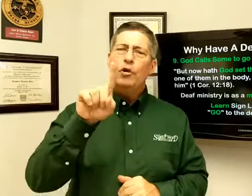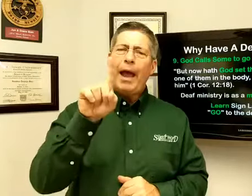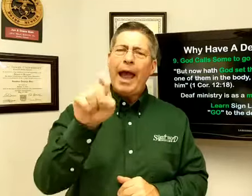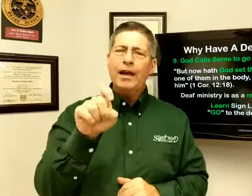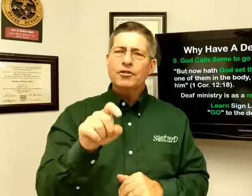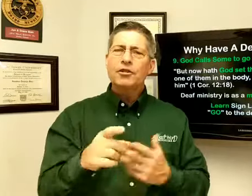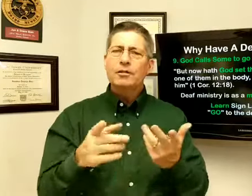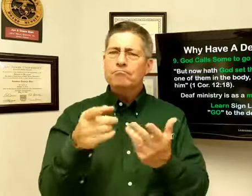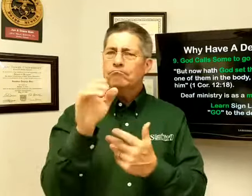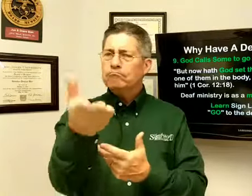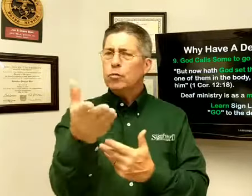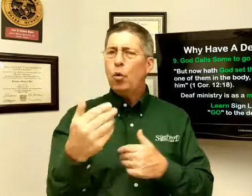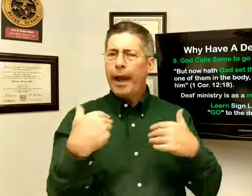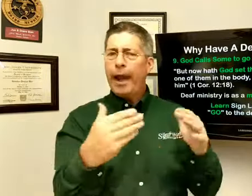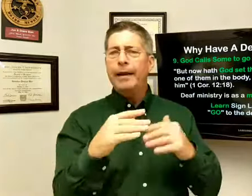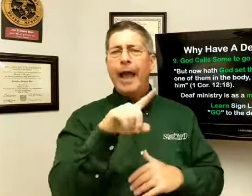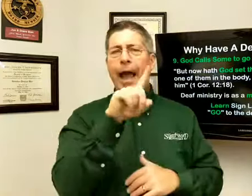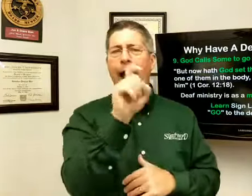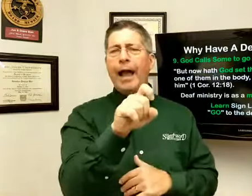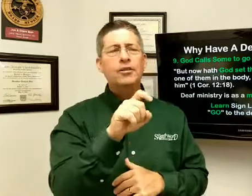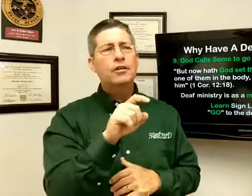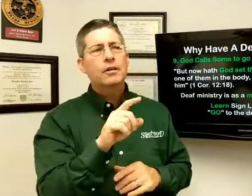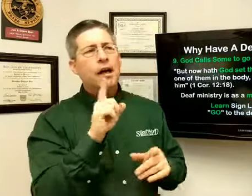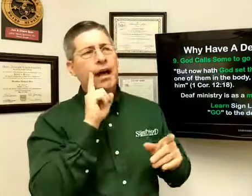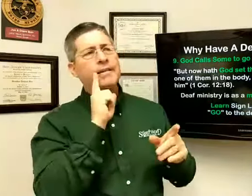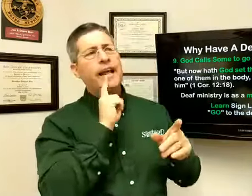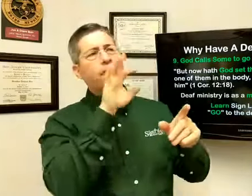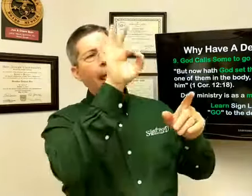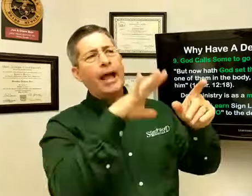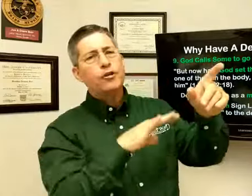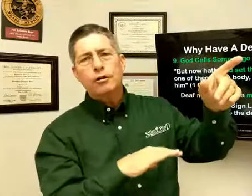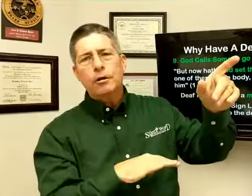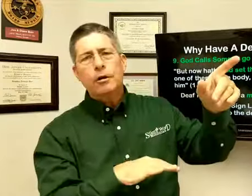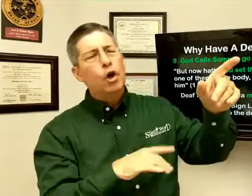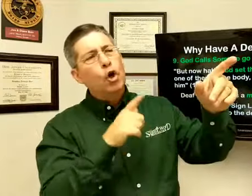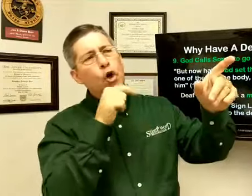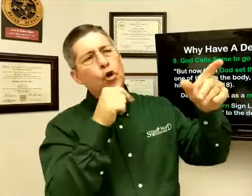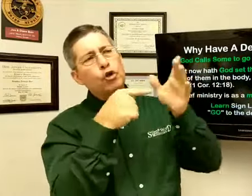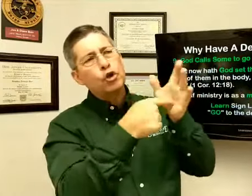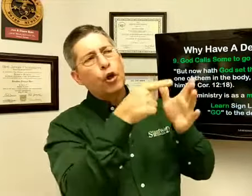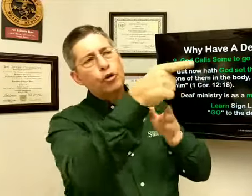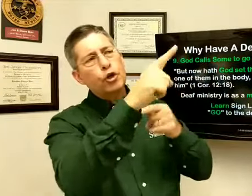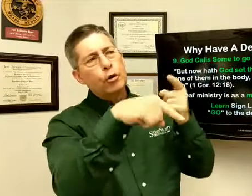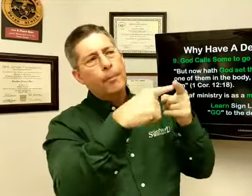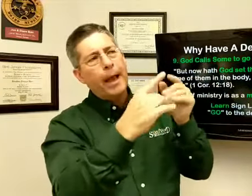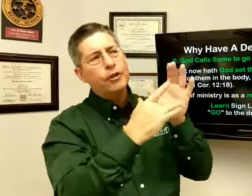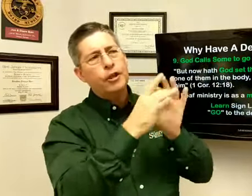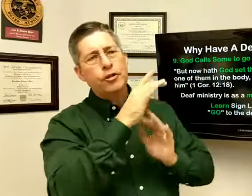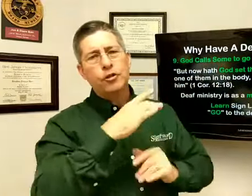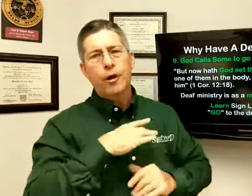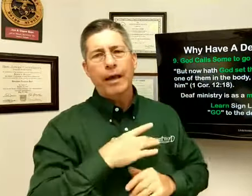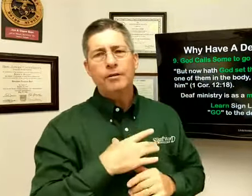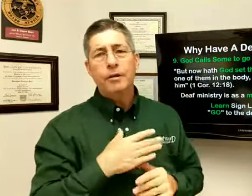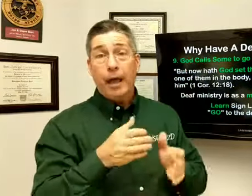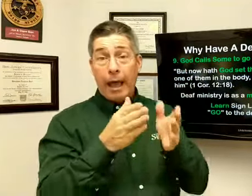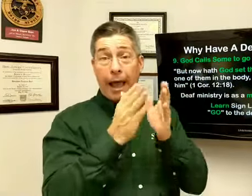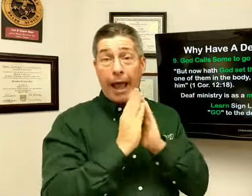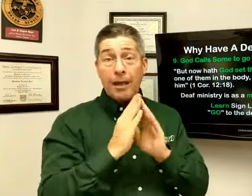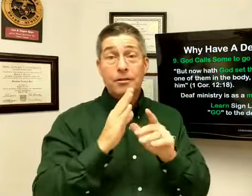ask, go ahead, ask a deaf pastor, who showed you about Jesus Christ? Ask